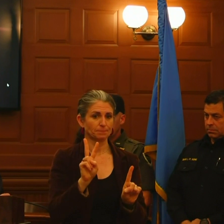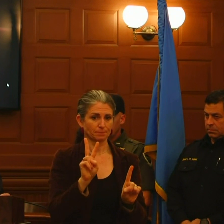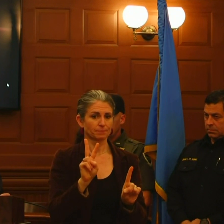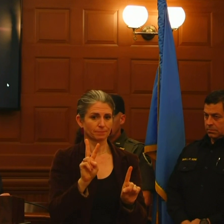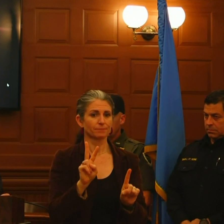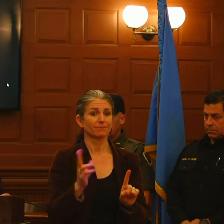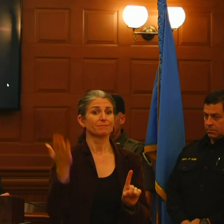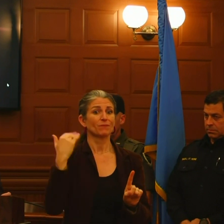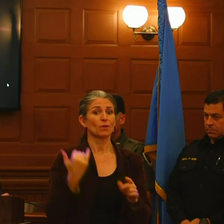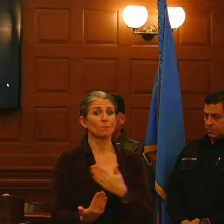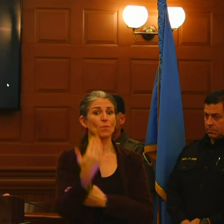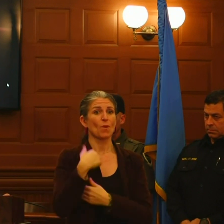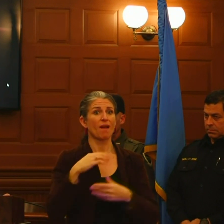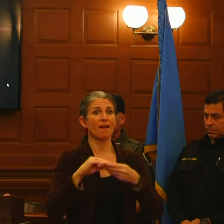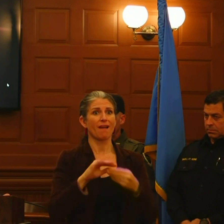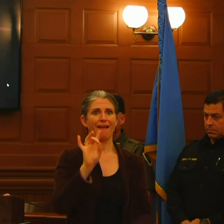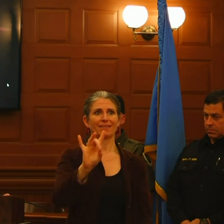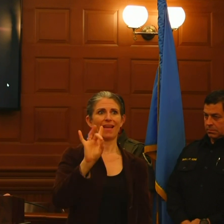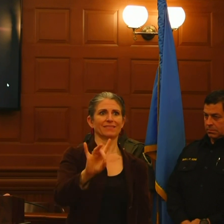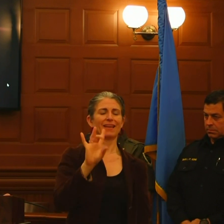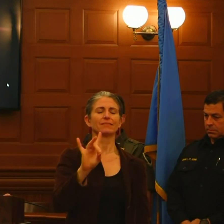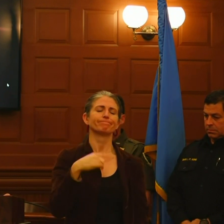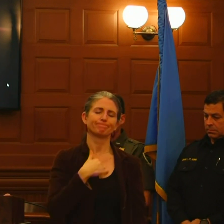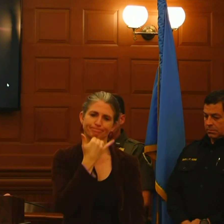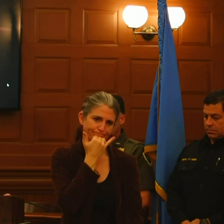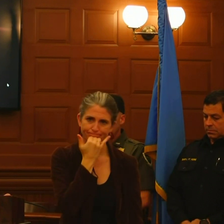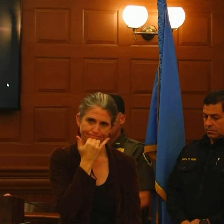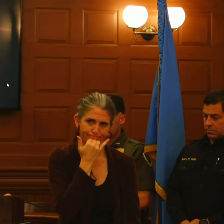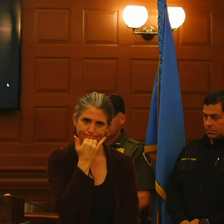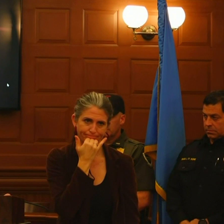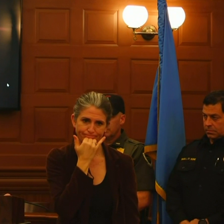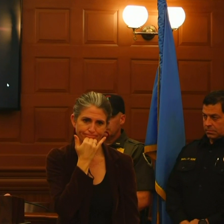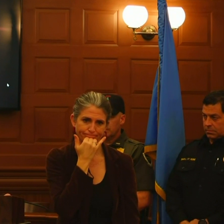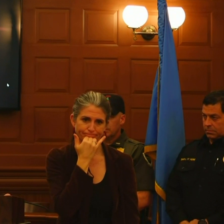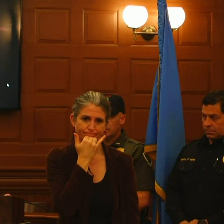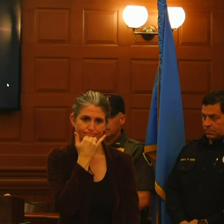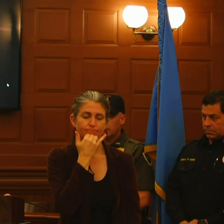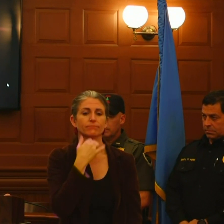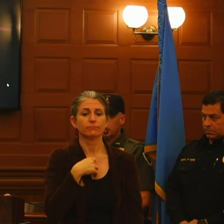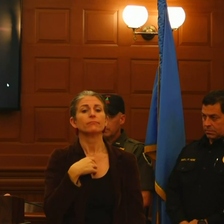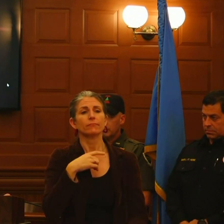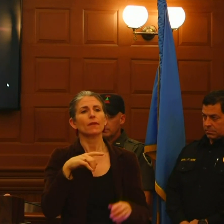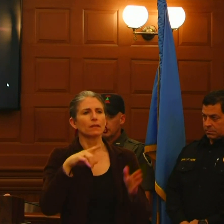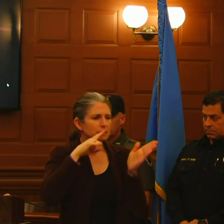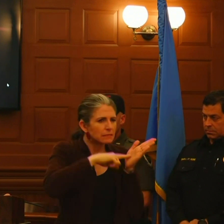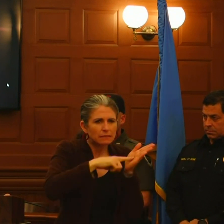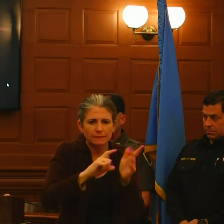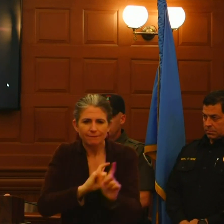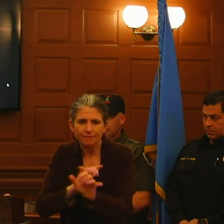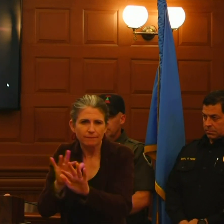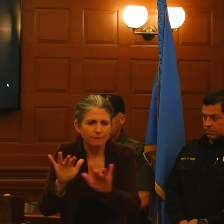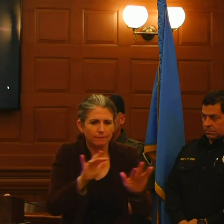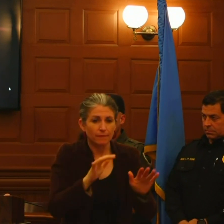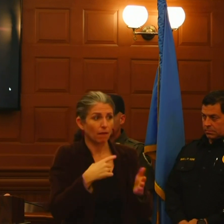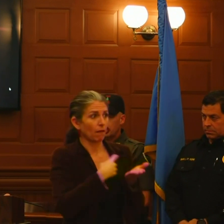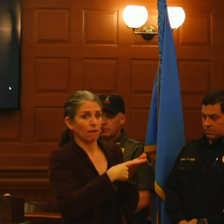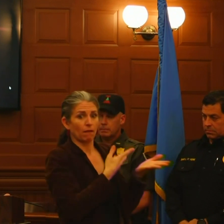We're taking you live to Maine, where authorities are speaking on the manhunt for suspected gunman Robert Carr. had a list for people that had been identified